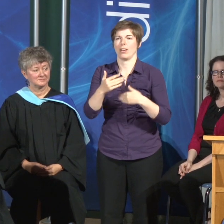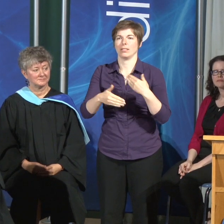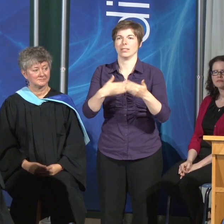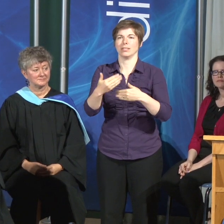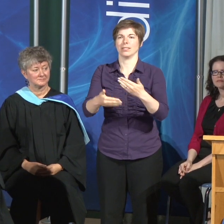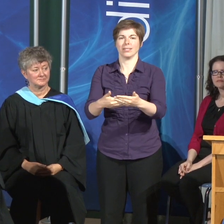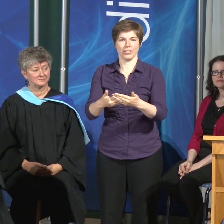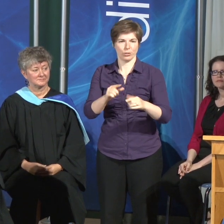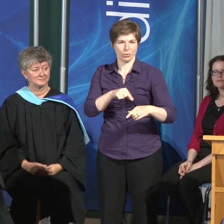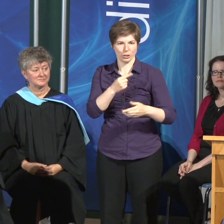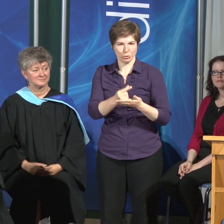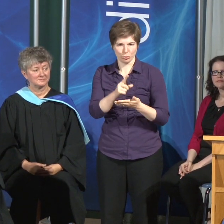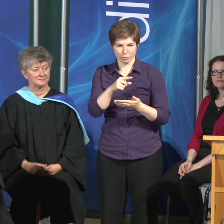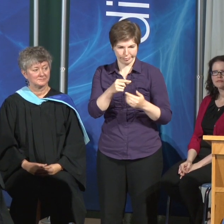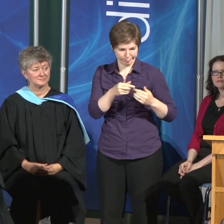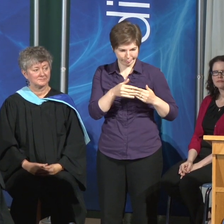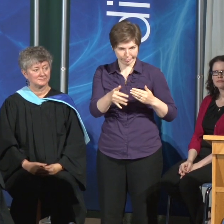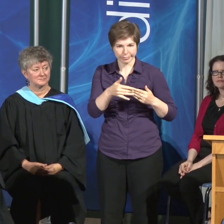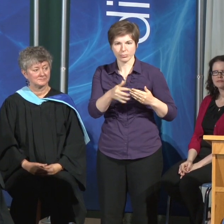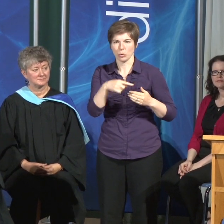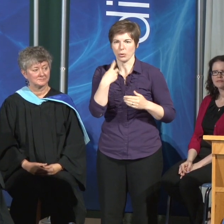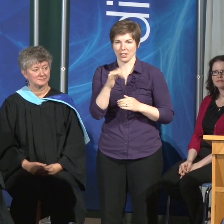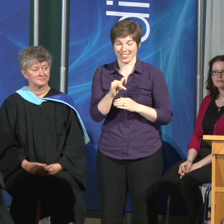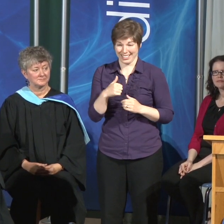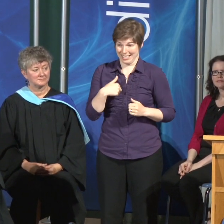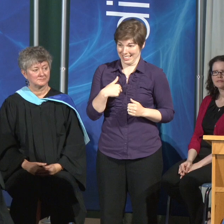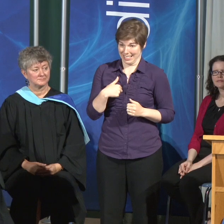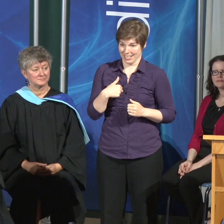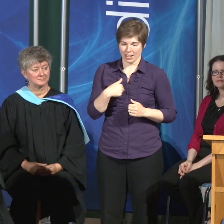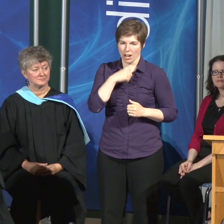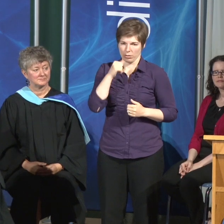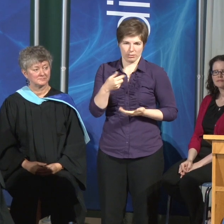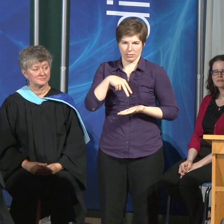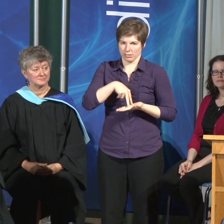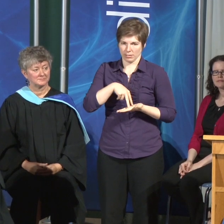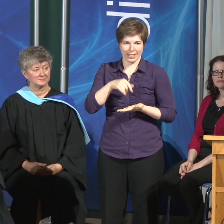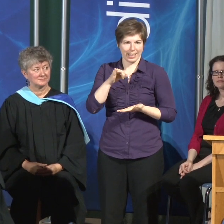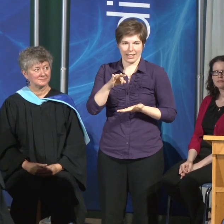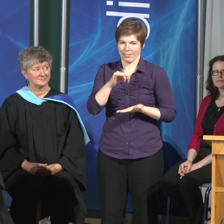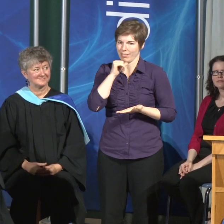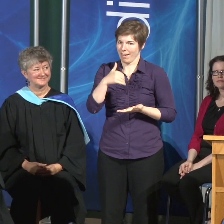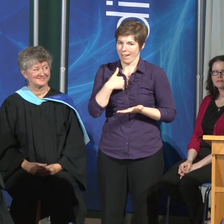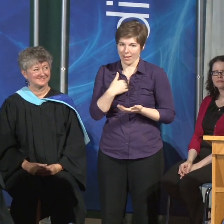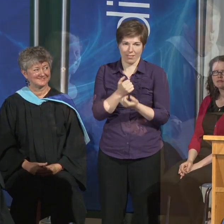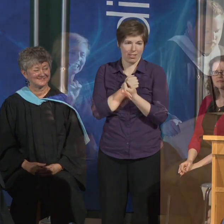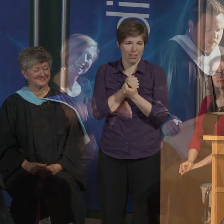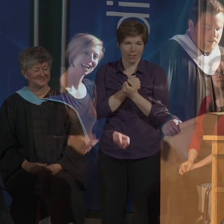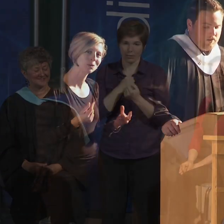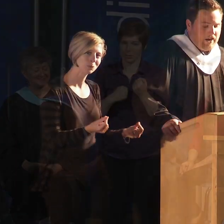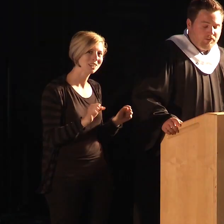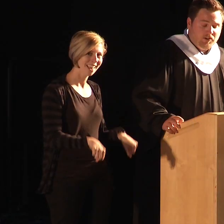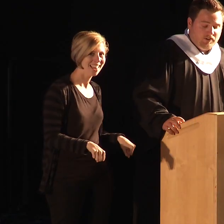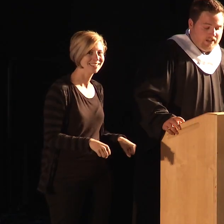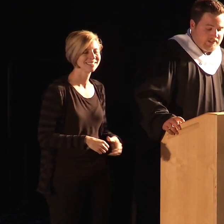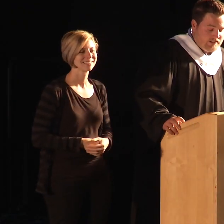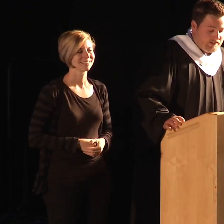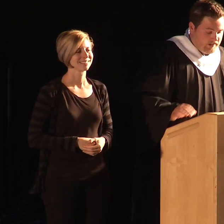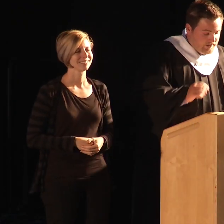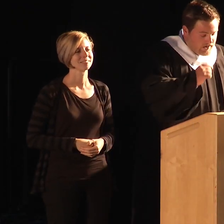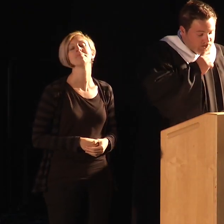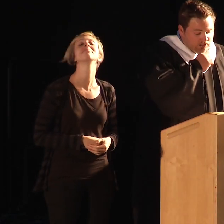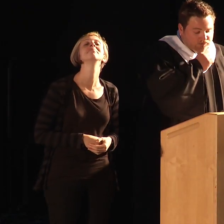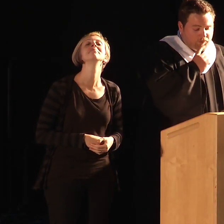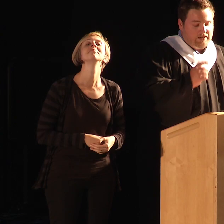I, for one, would not be standing here today if it wasn't for the love and support for my beautiful wife and two little girls. I returned to